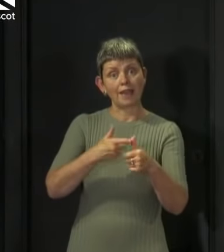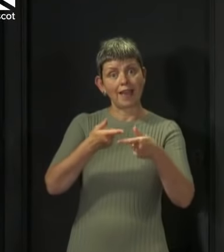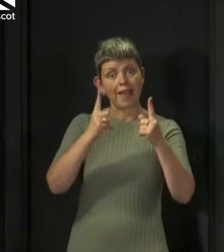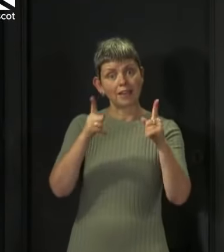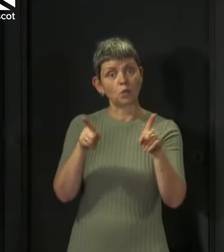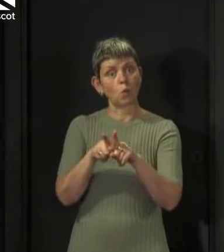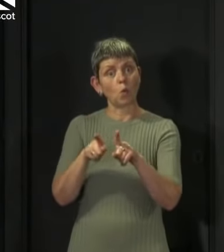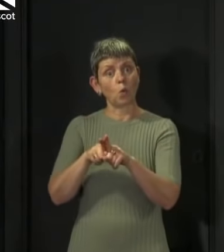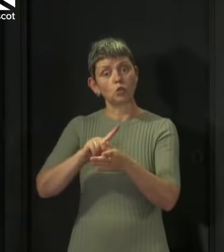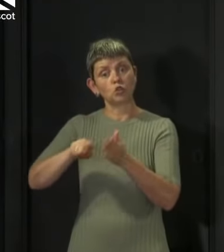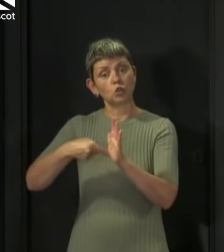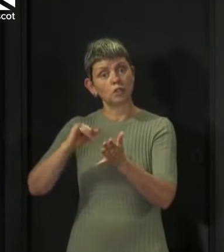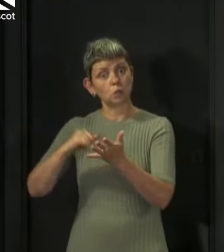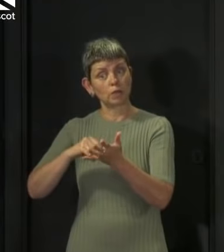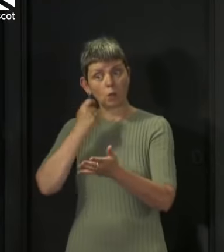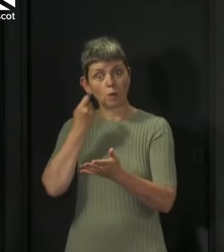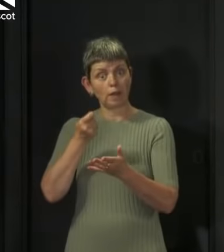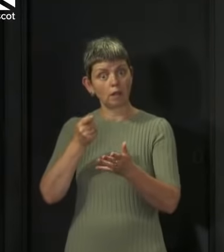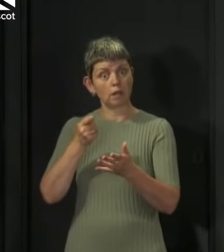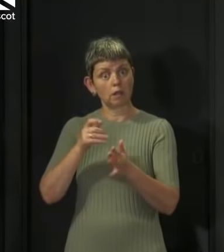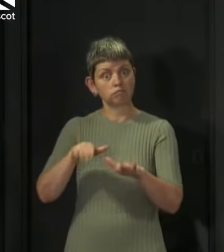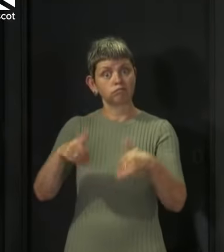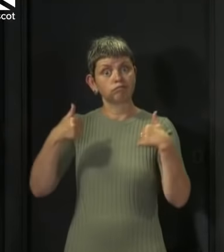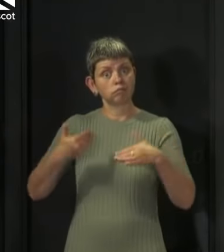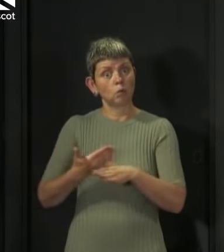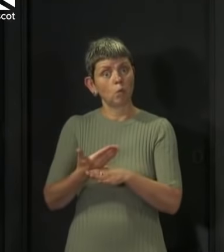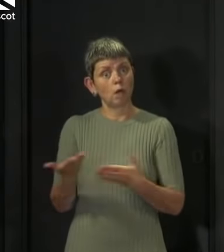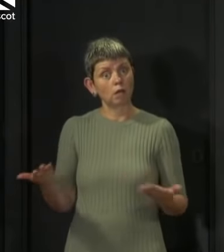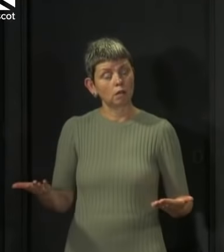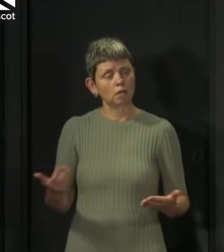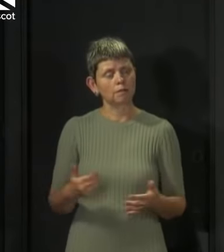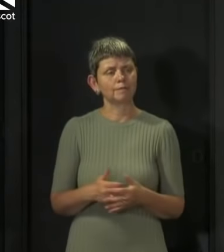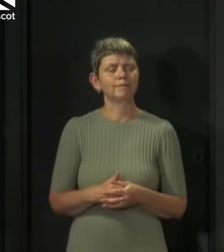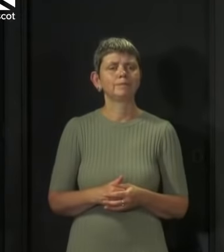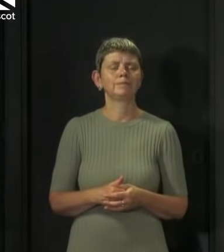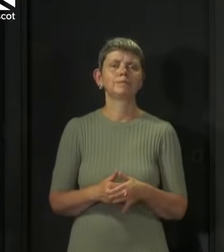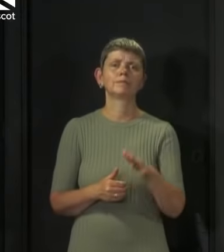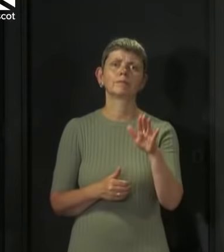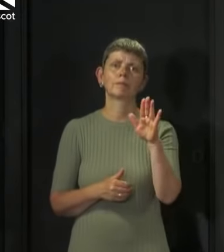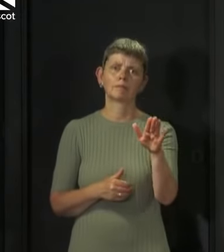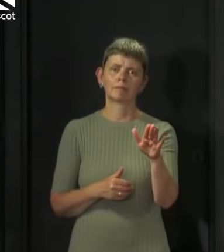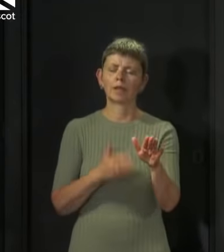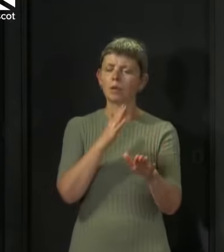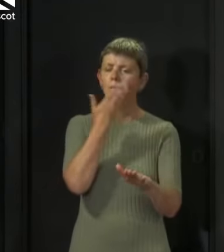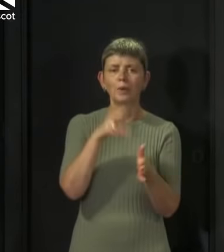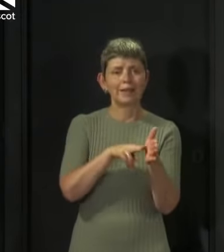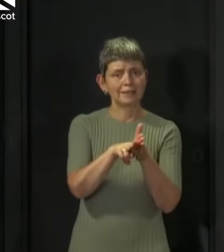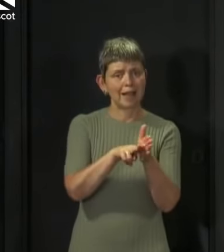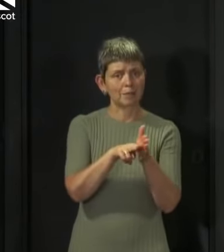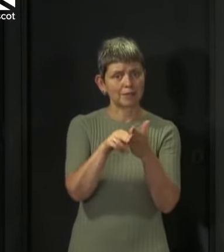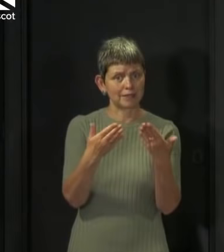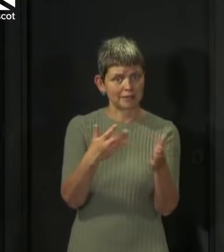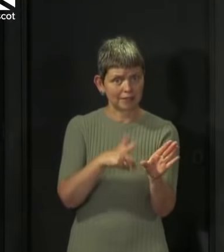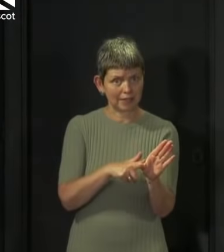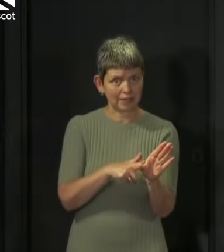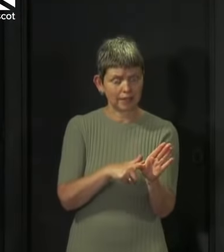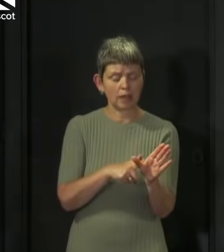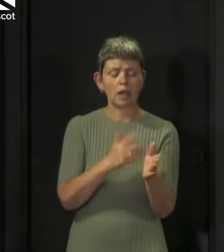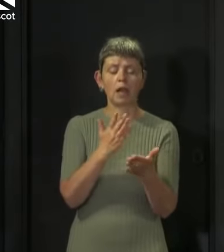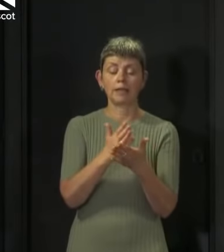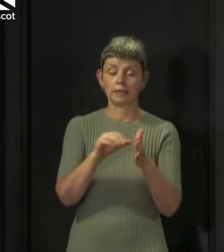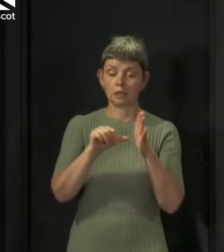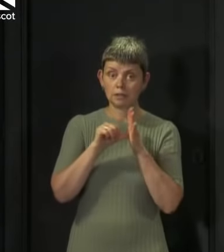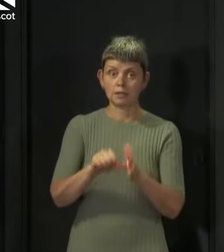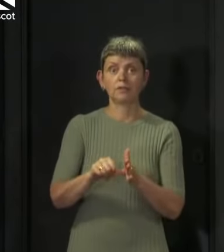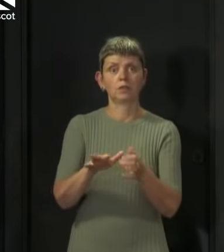with a difficult situation here of awarding results to young people when there's been no exams. And as I say, as I've